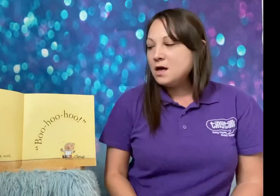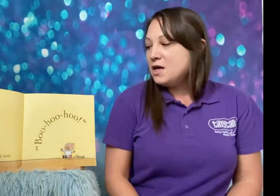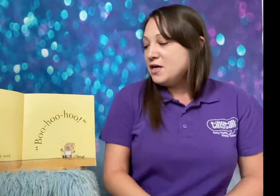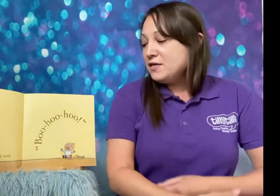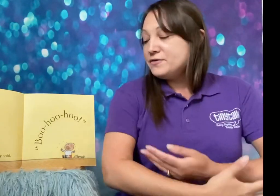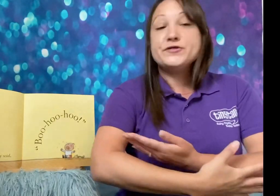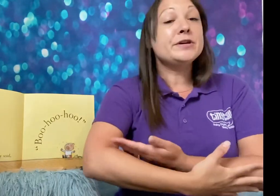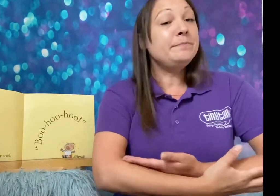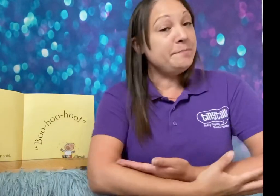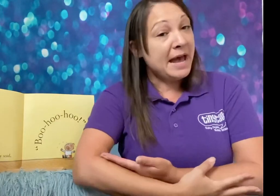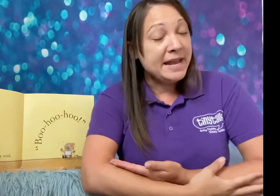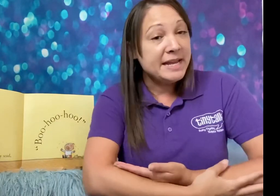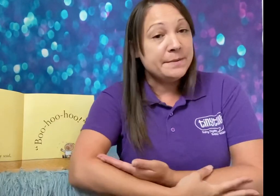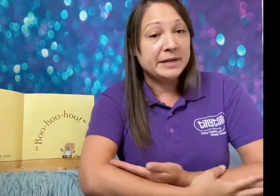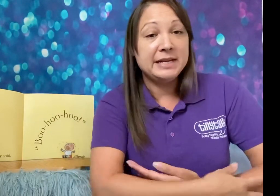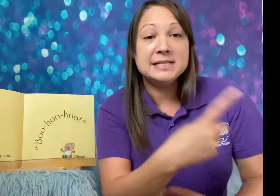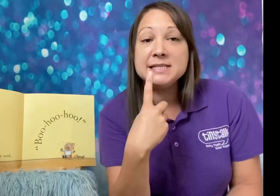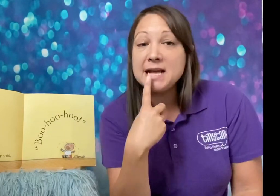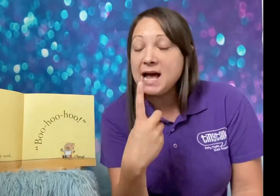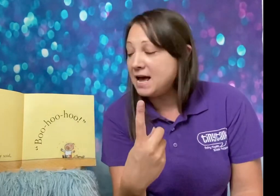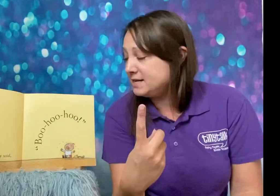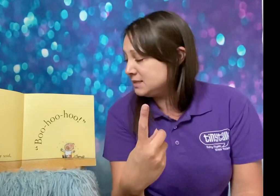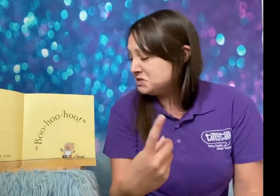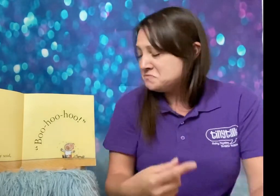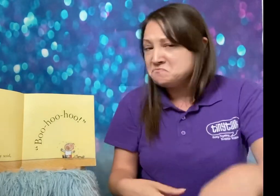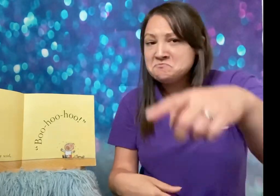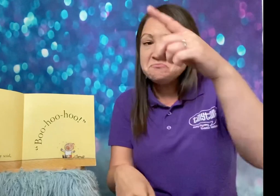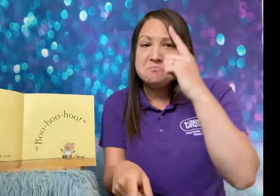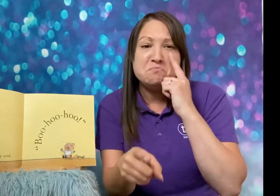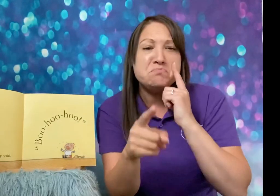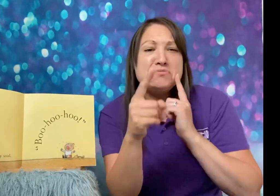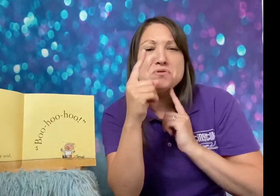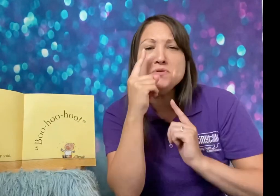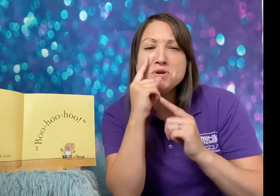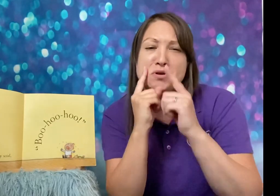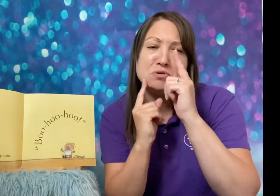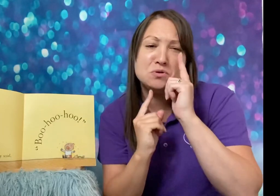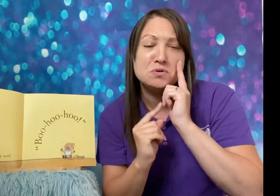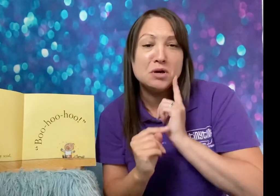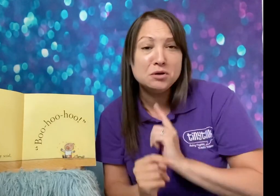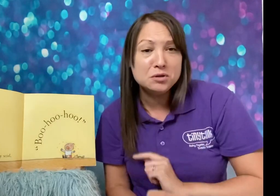The baby said, boo hoo hoo.